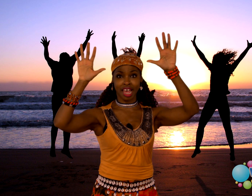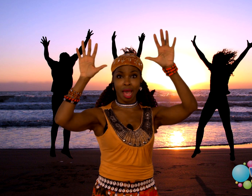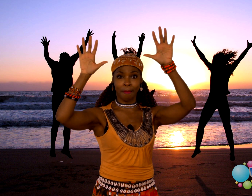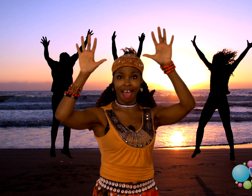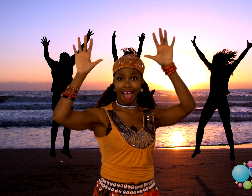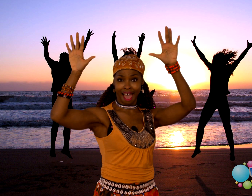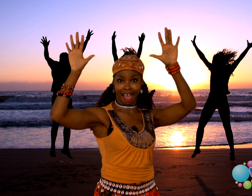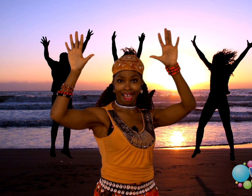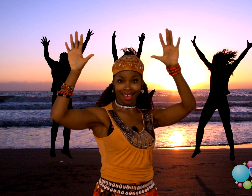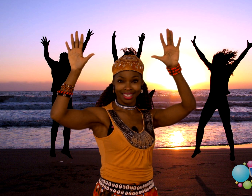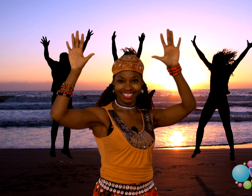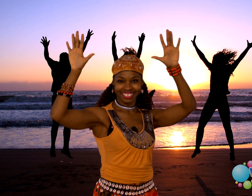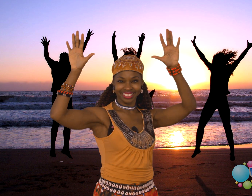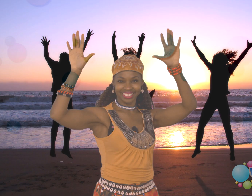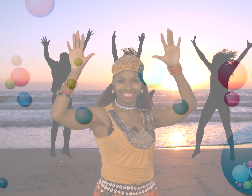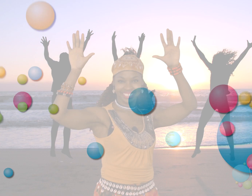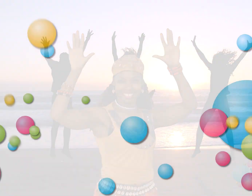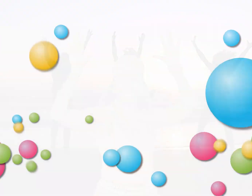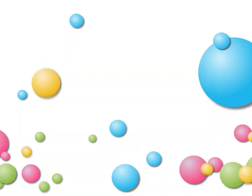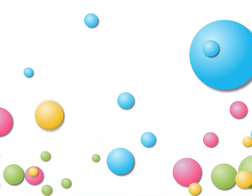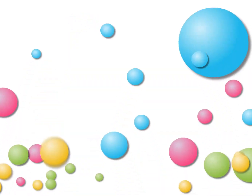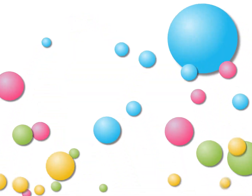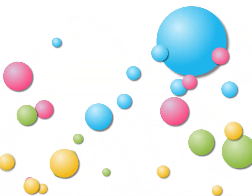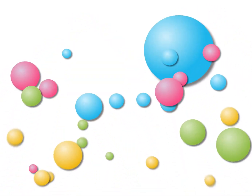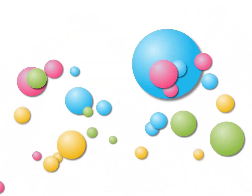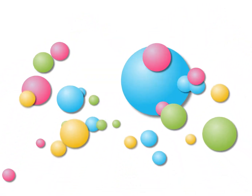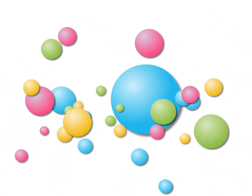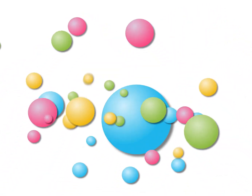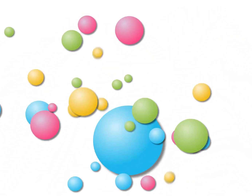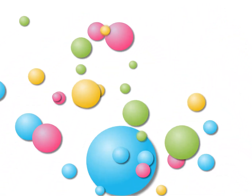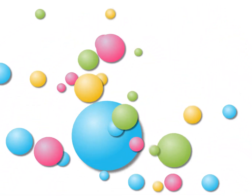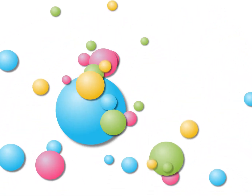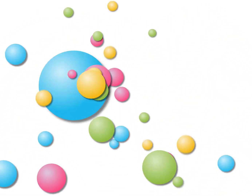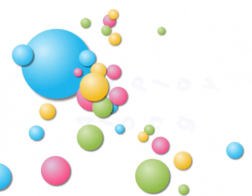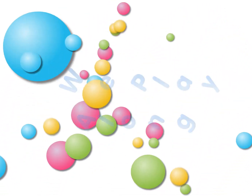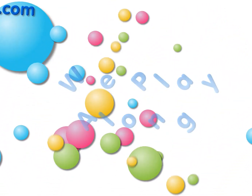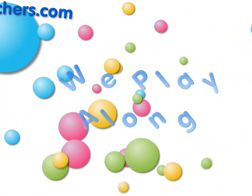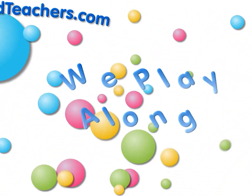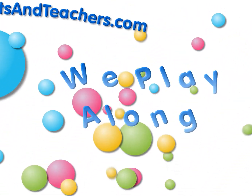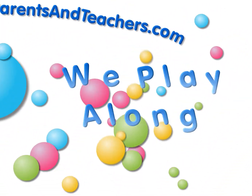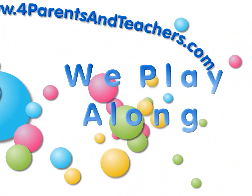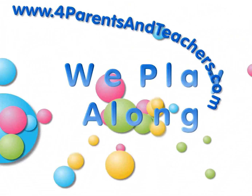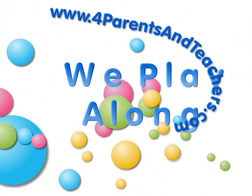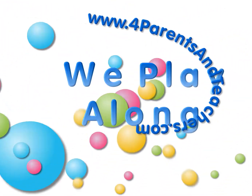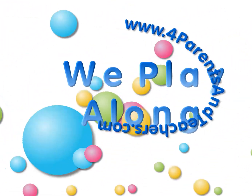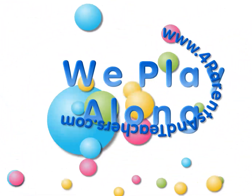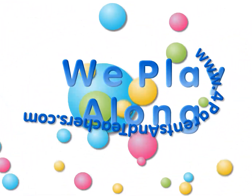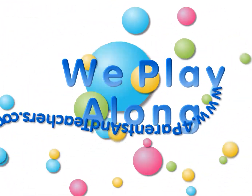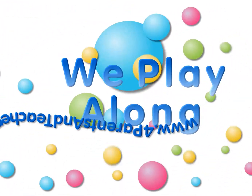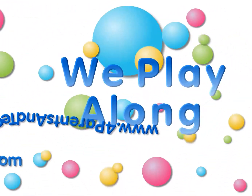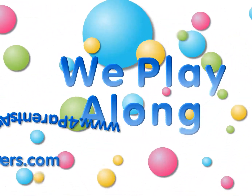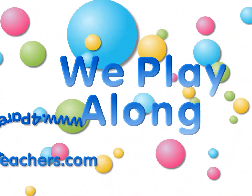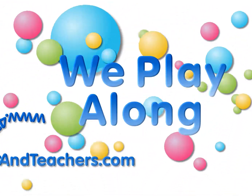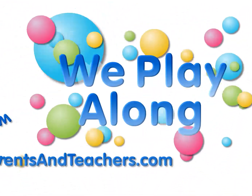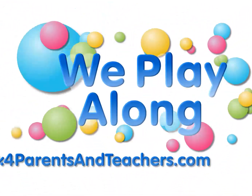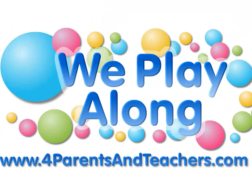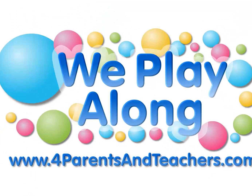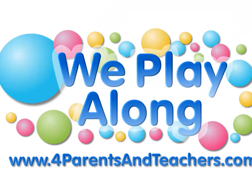Up High. We play along, you want to play along. We play along, you want to play